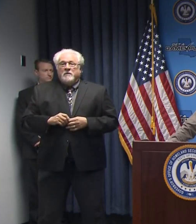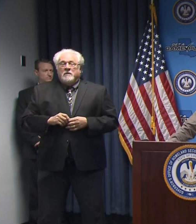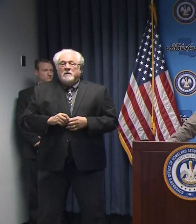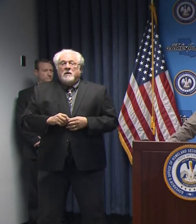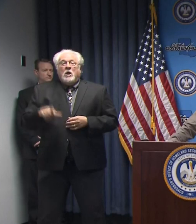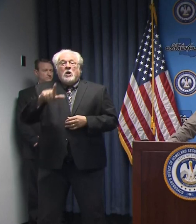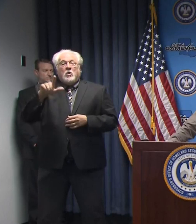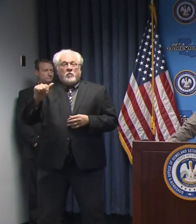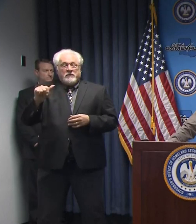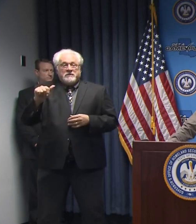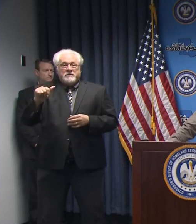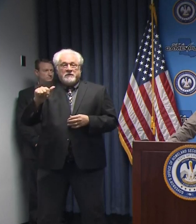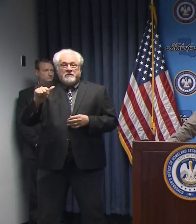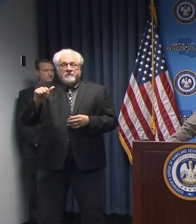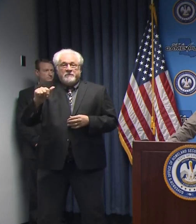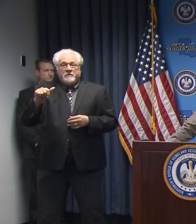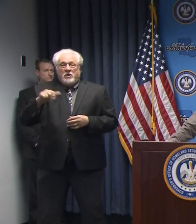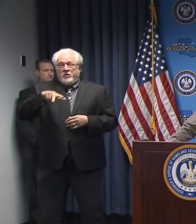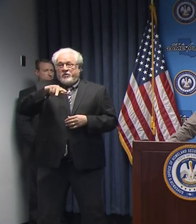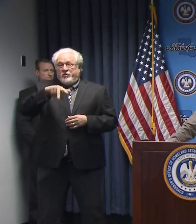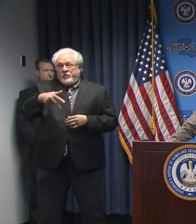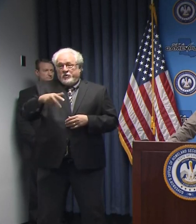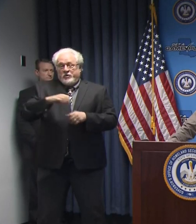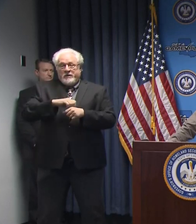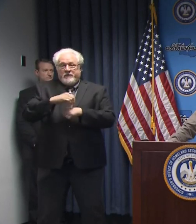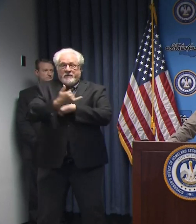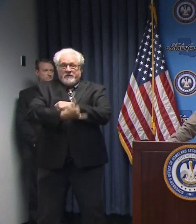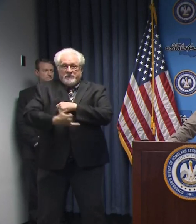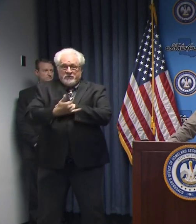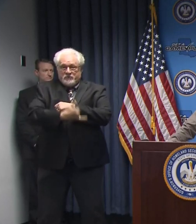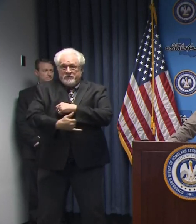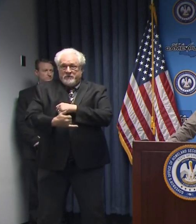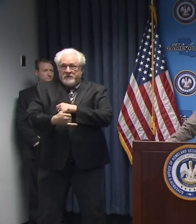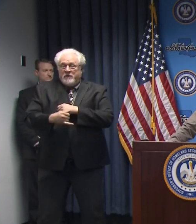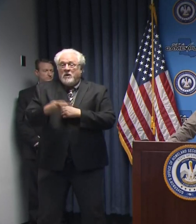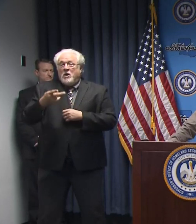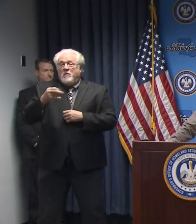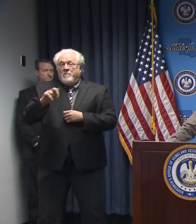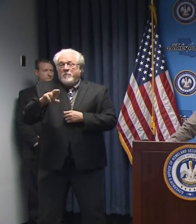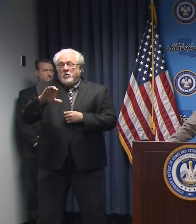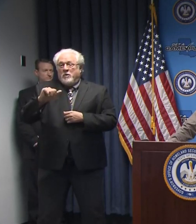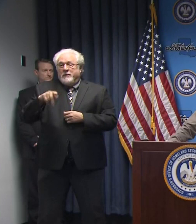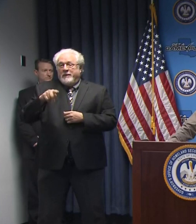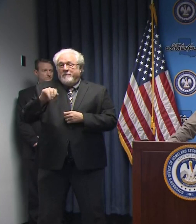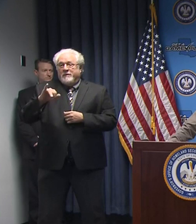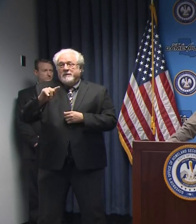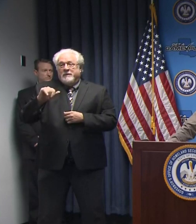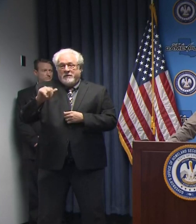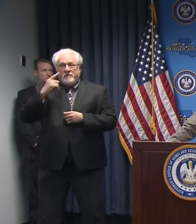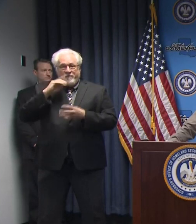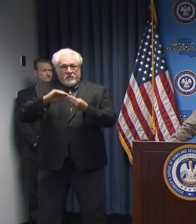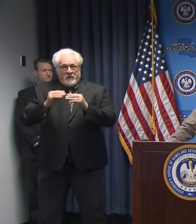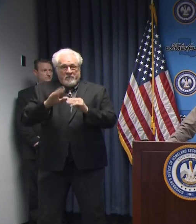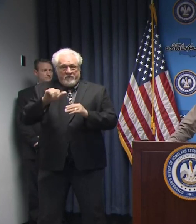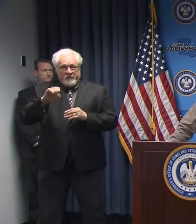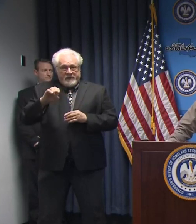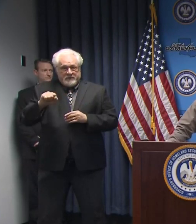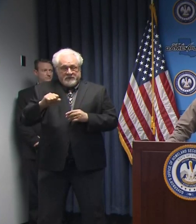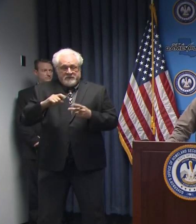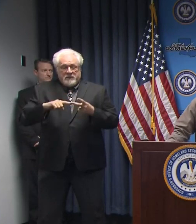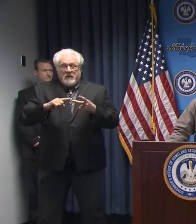Louisiana is third in the nation per capita for the number of cases. We are second,